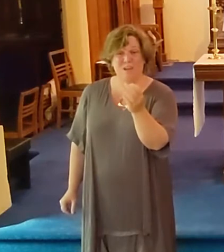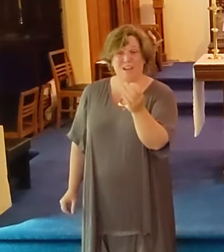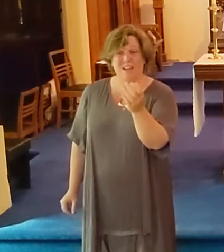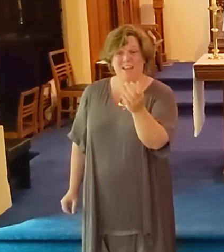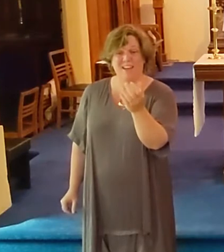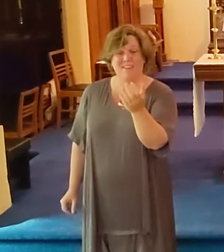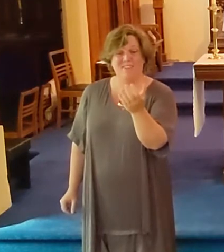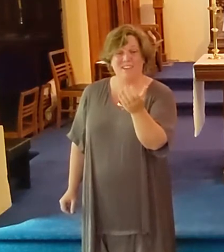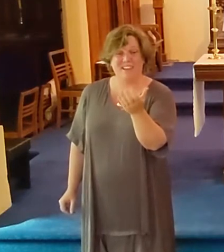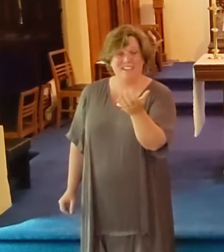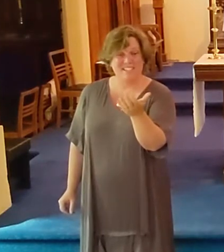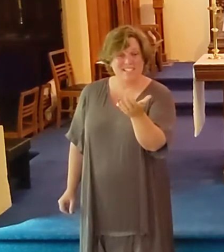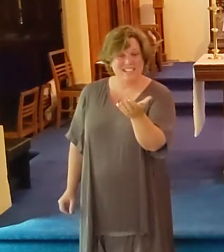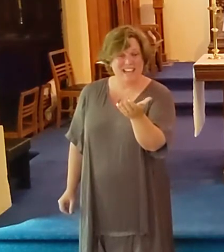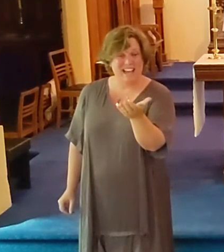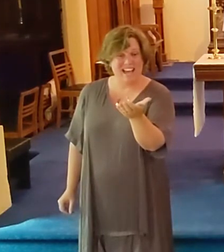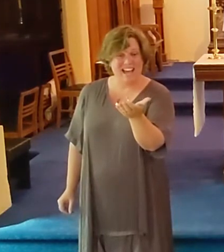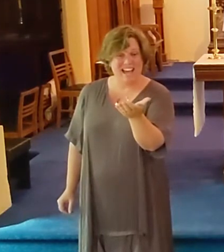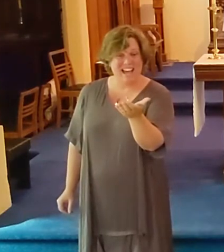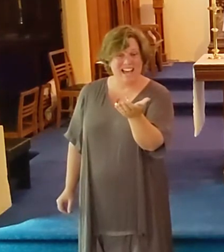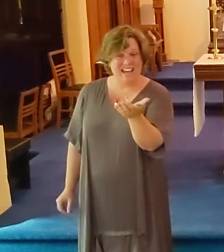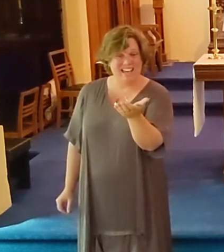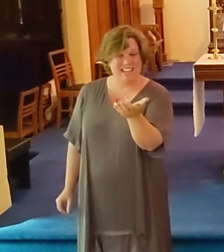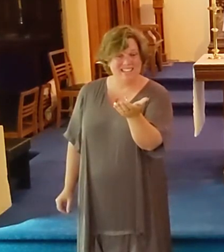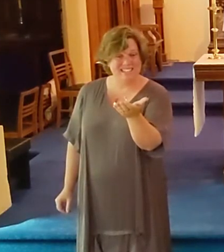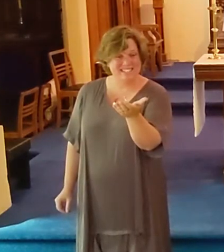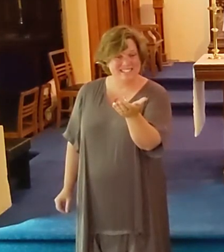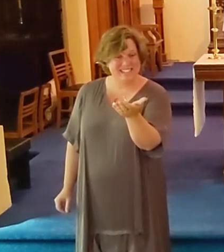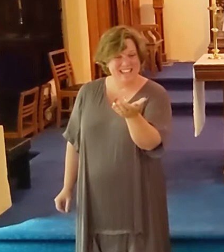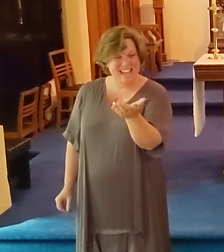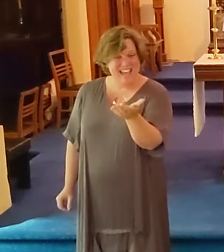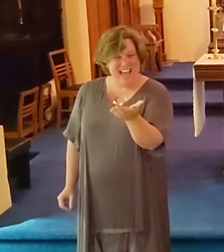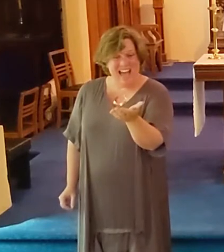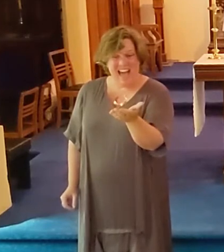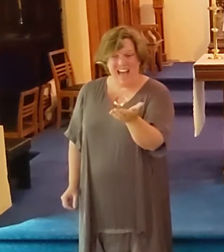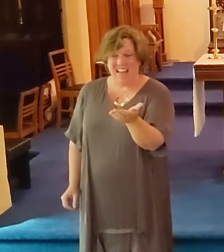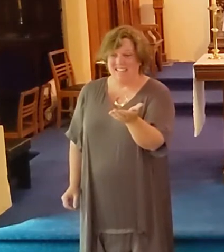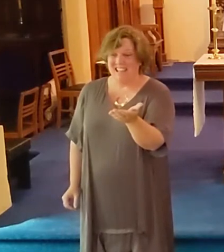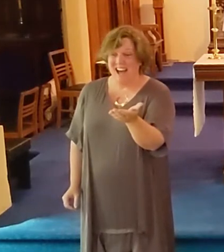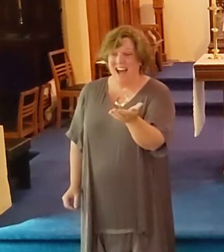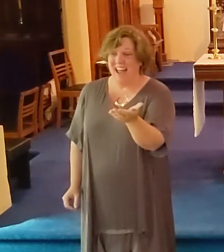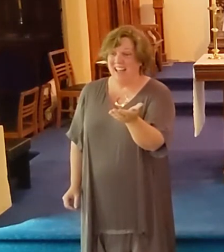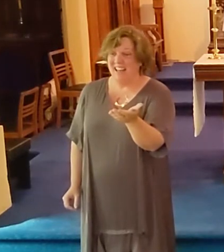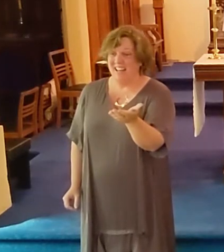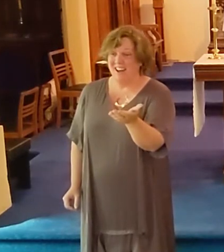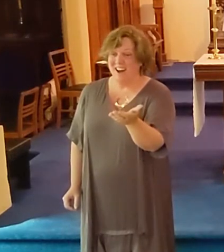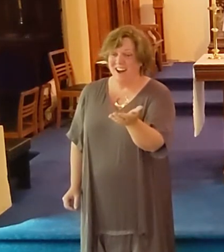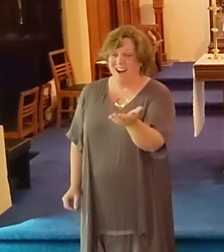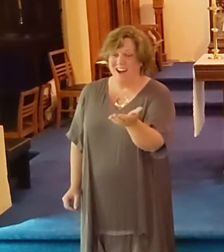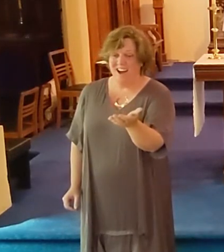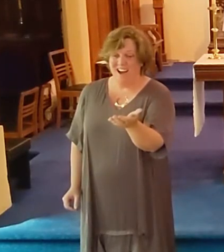the bravest hands. And I